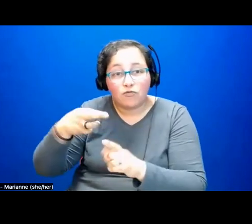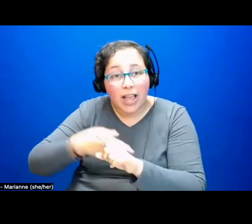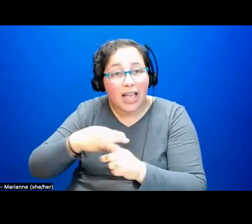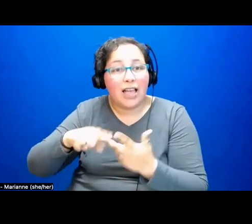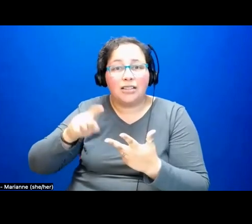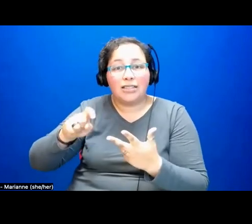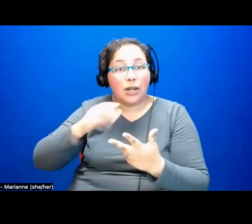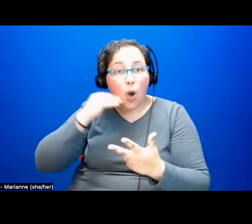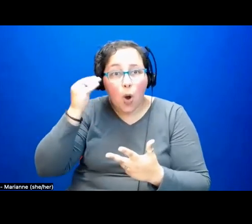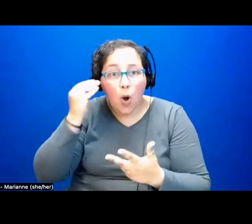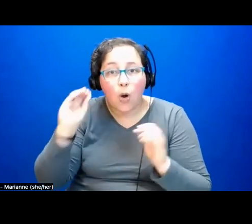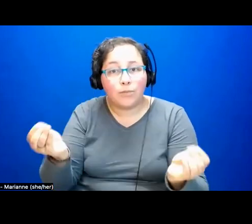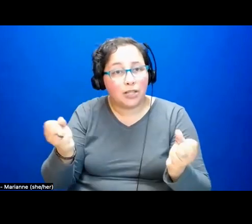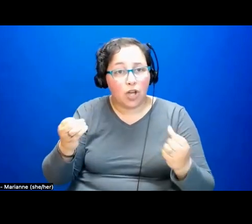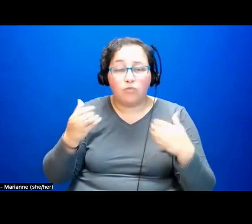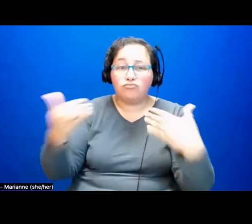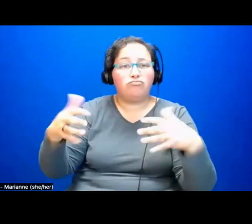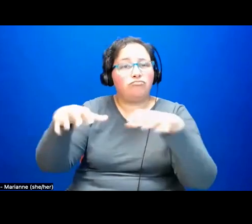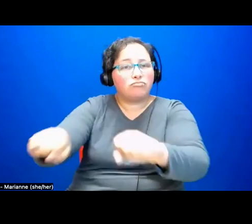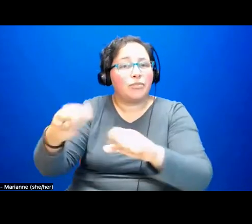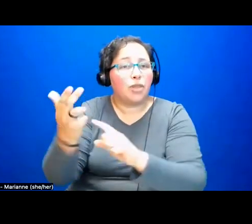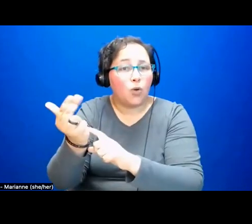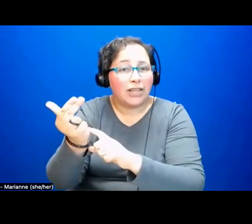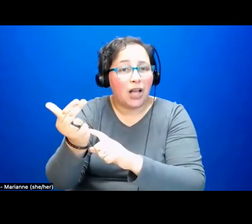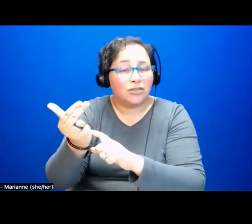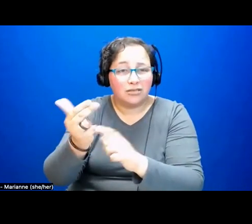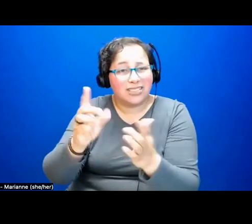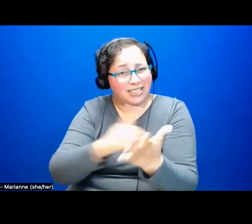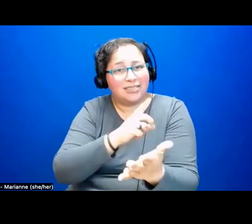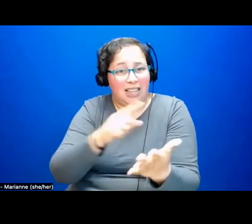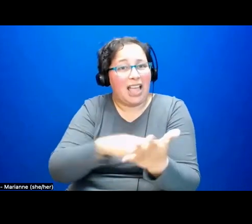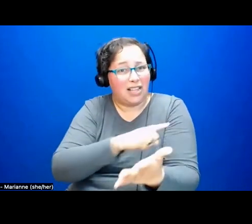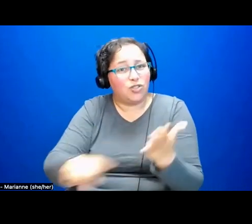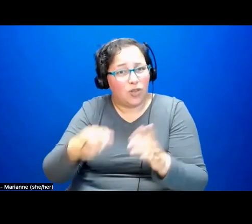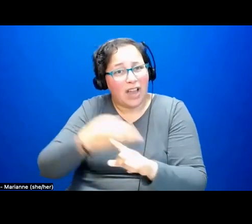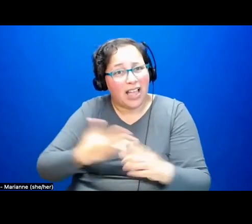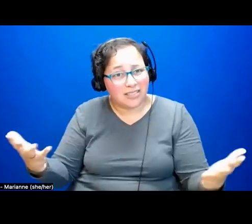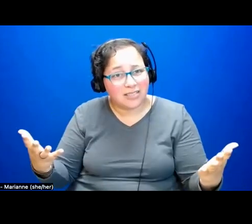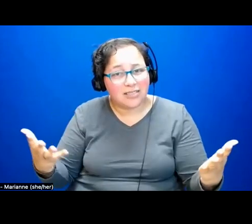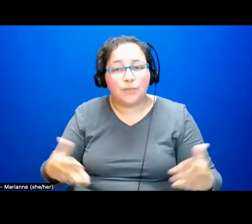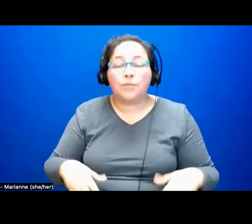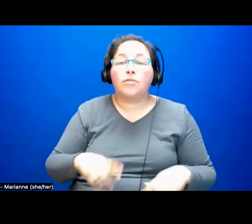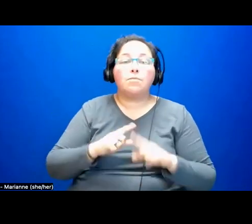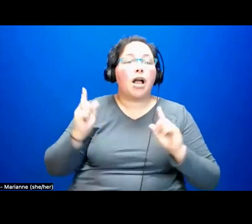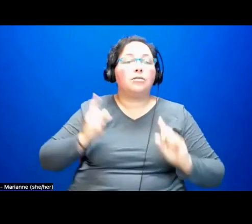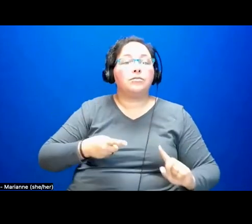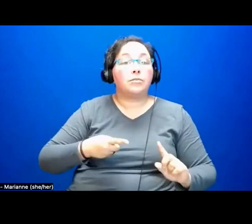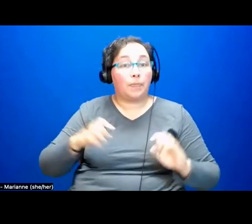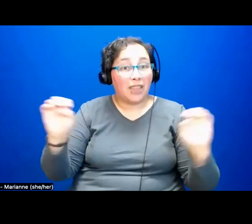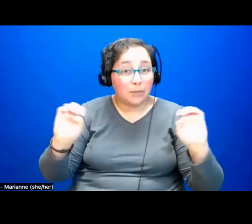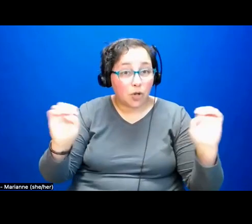So seize the fucking hotels, cancel the damn rent. What is distinctive about emergency